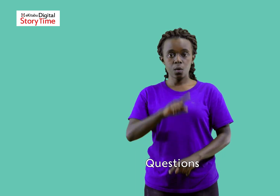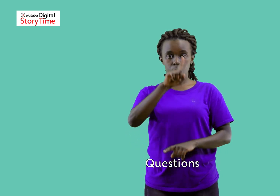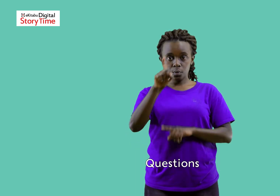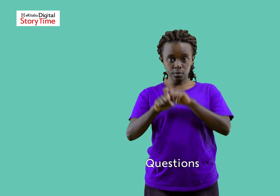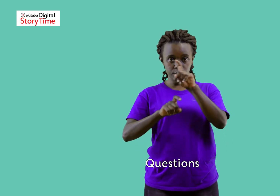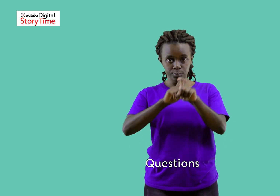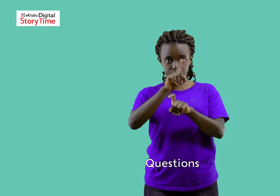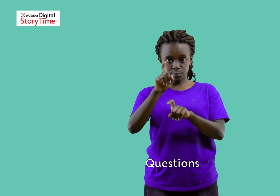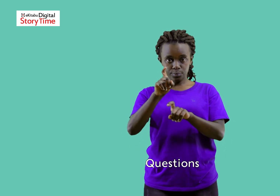Questions.